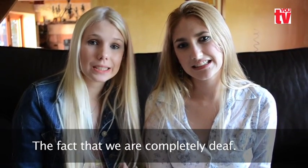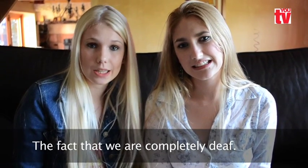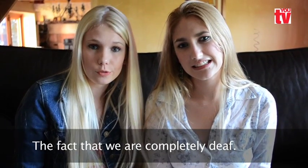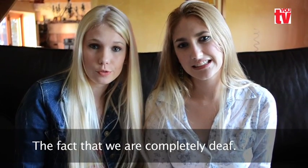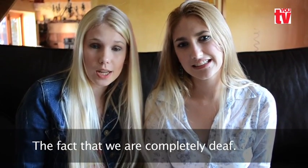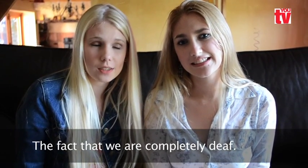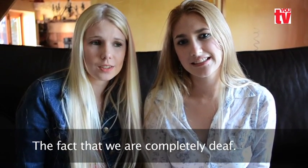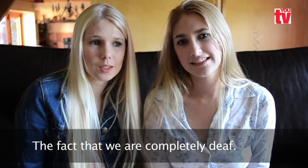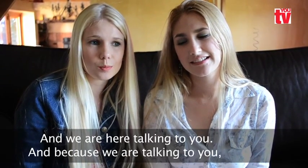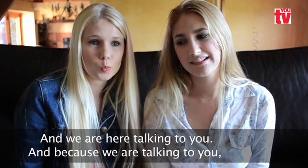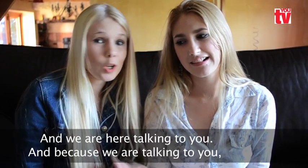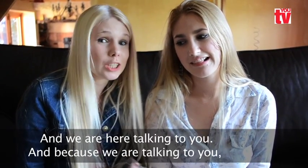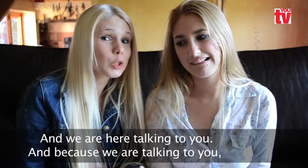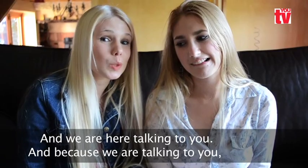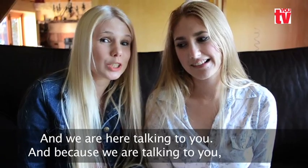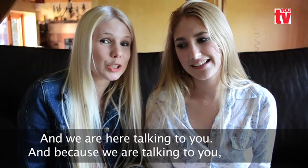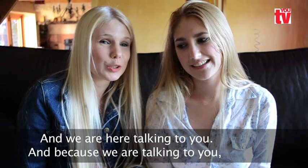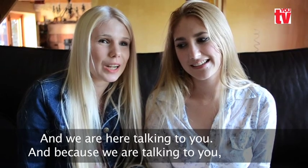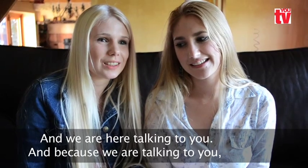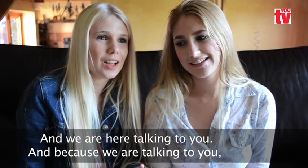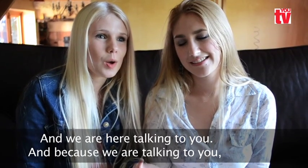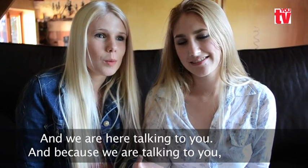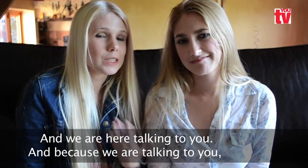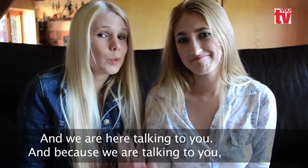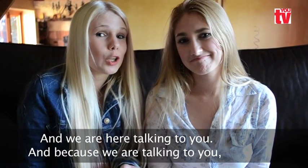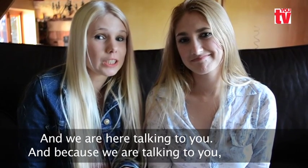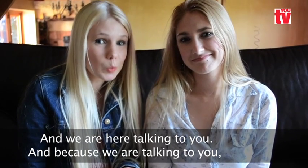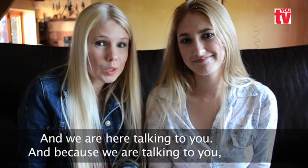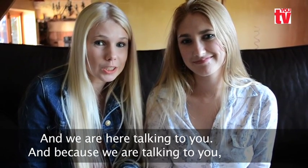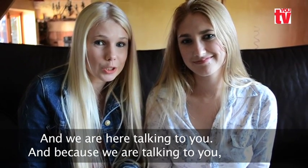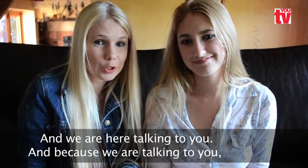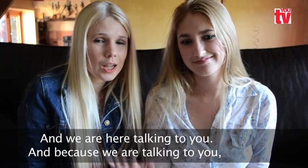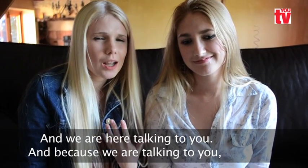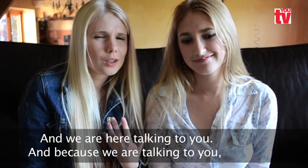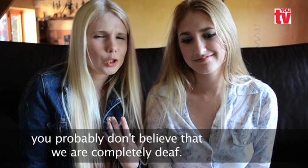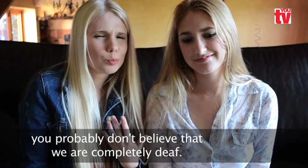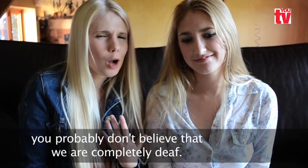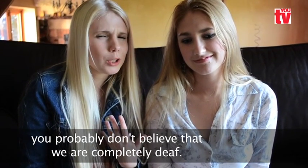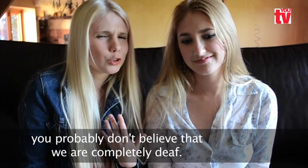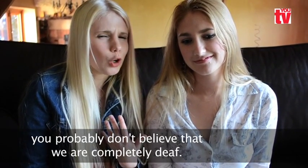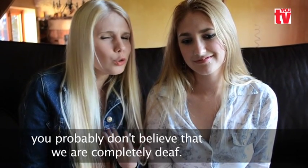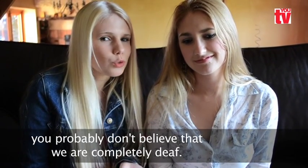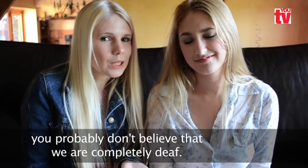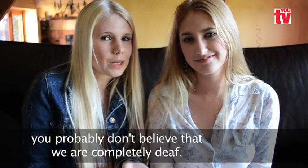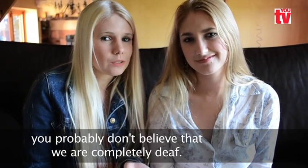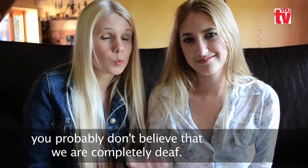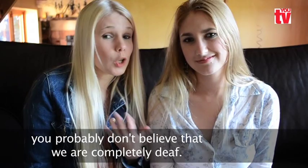deaf. And we are here talking to you and because we are here talking to you, you probably don't really believe that we are